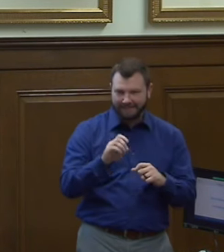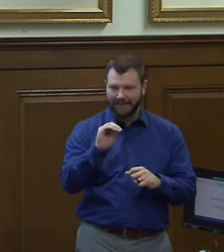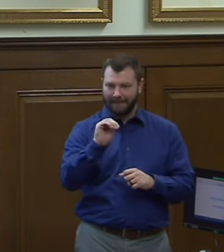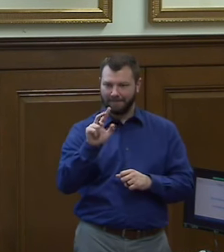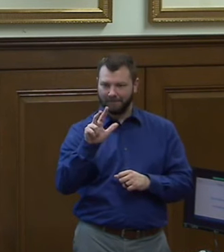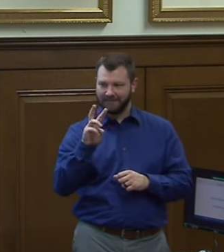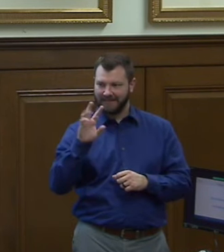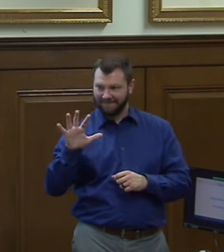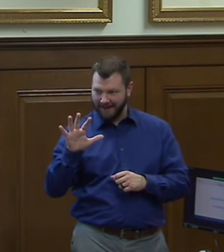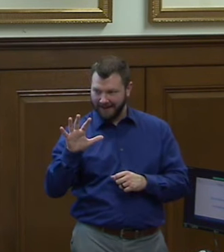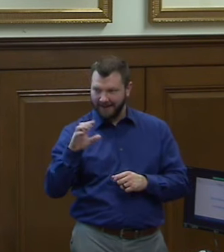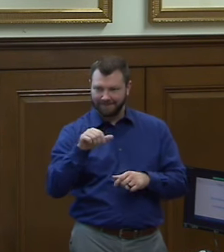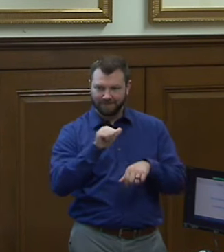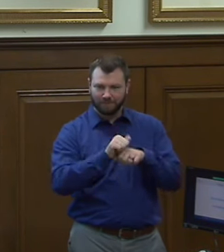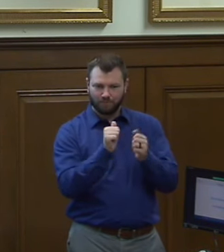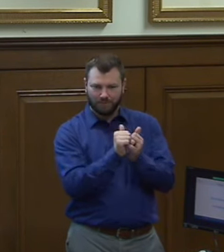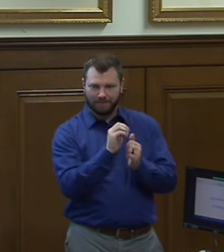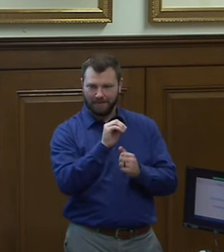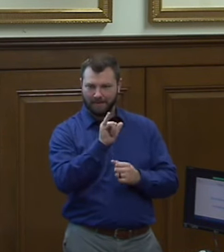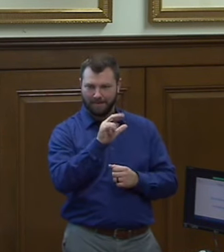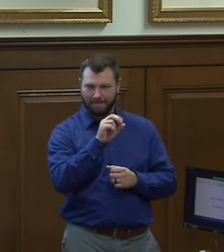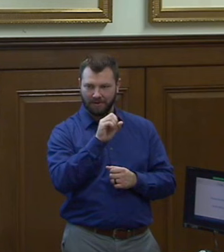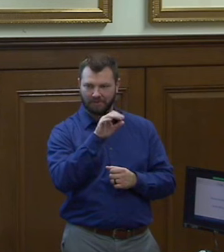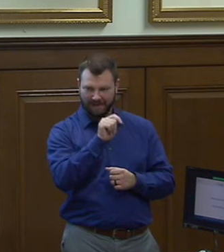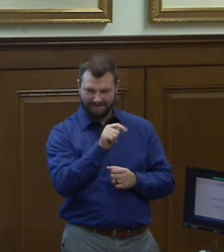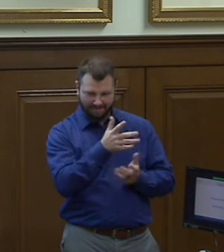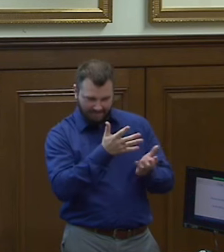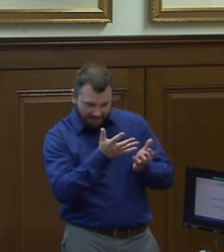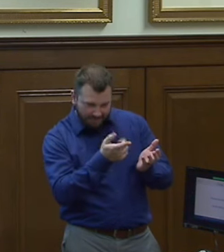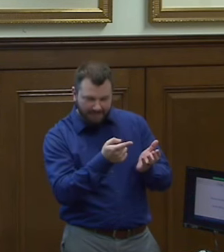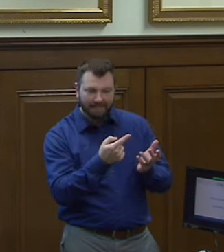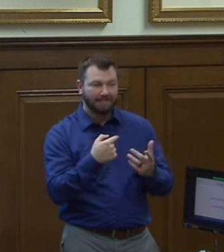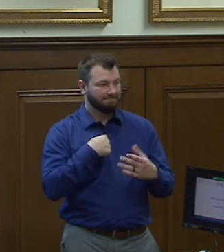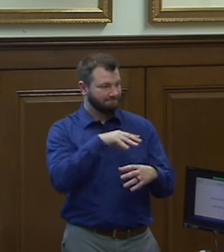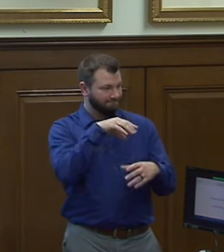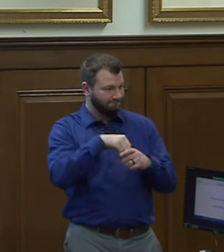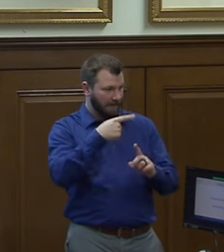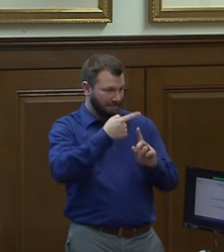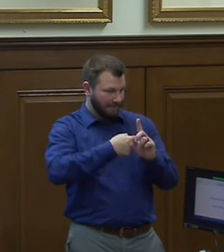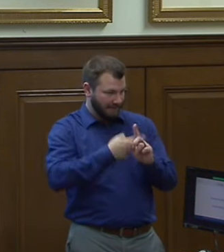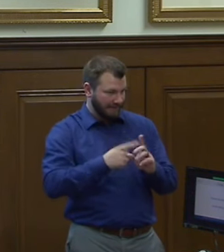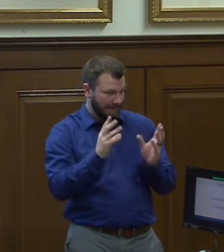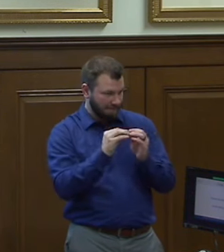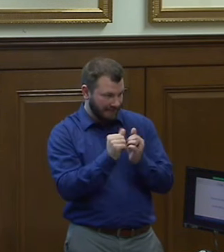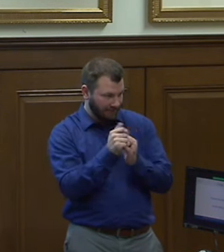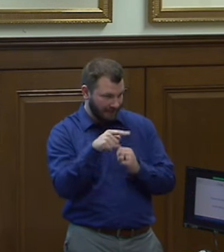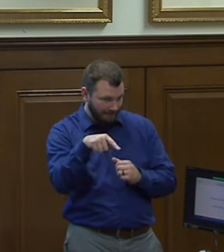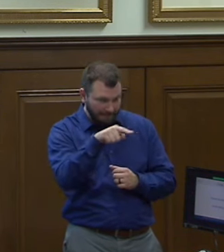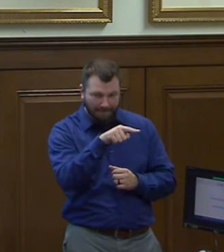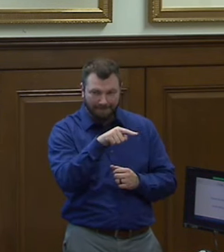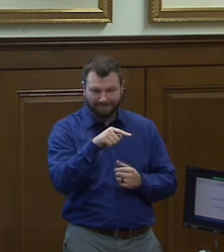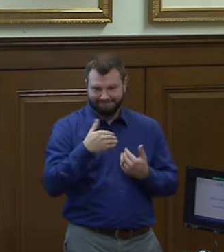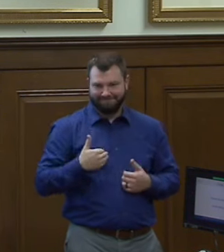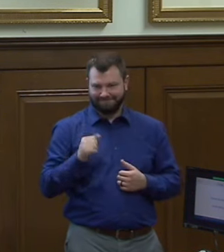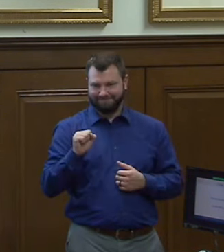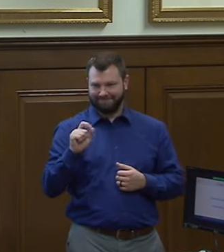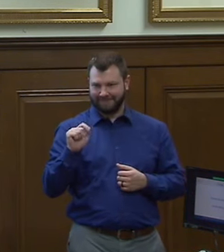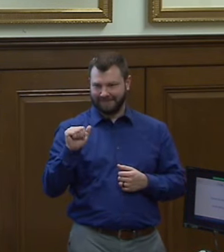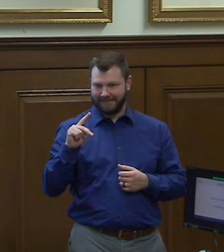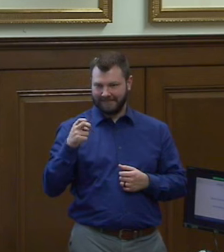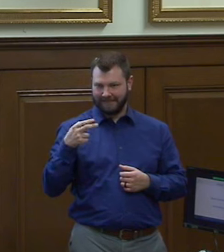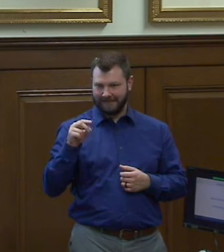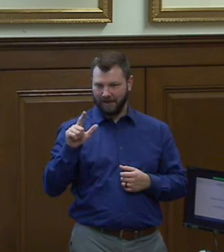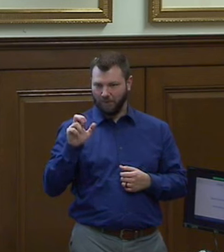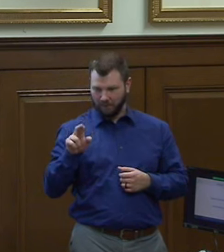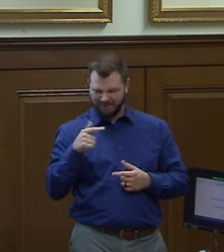and working with microsoft i take part in monthly meetings with them to as a stakeholder to kind of